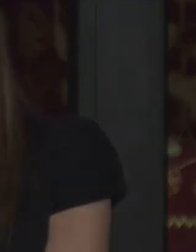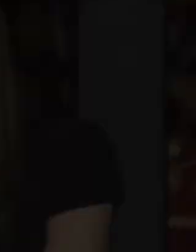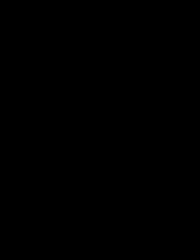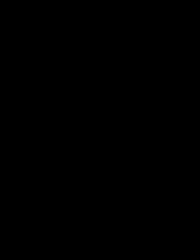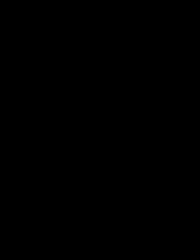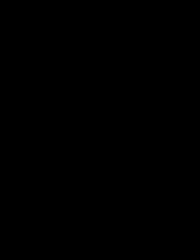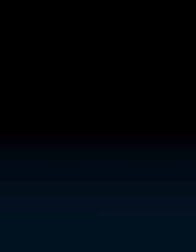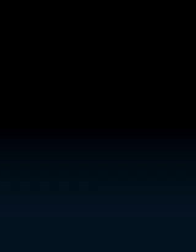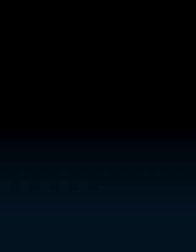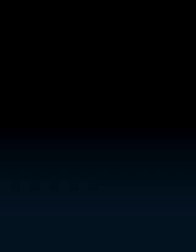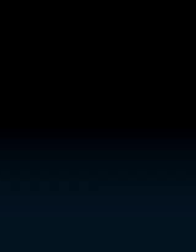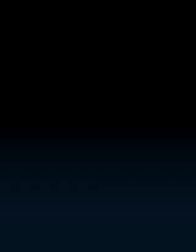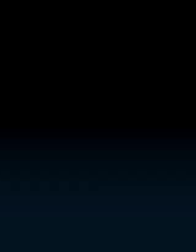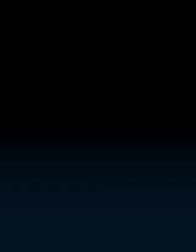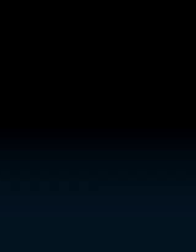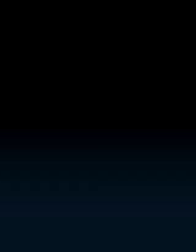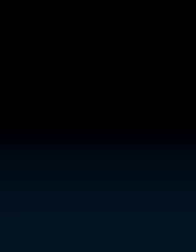Connecticut.